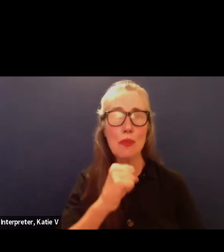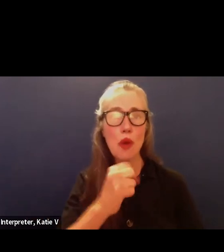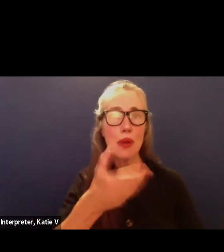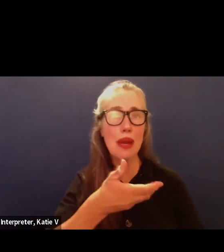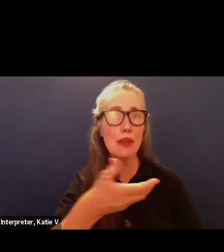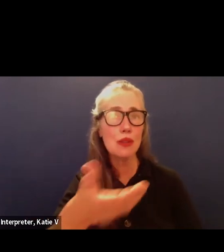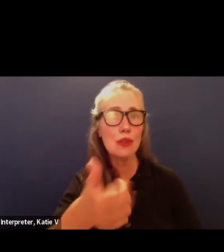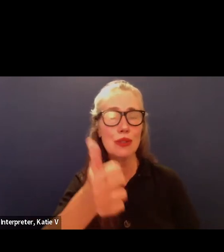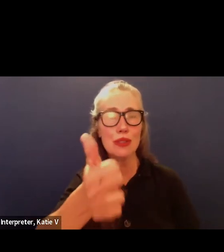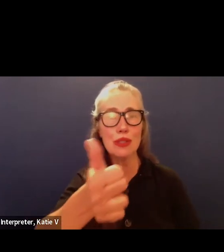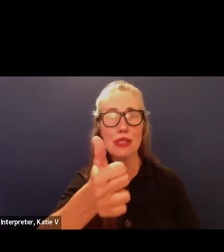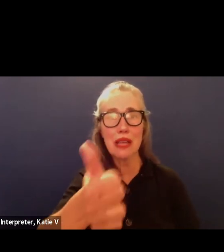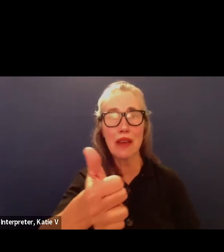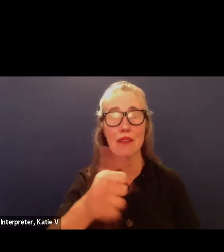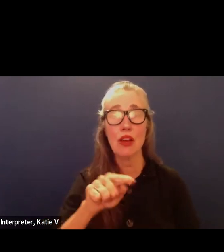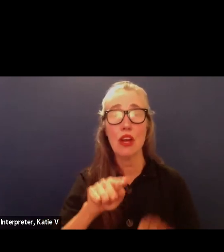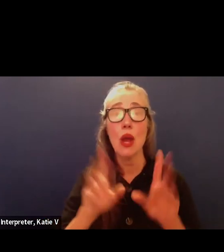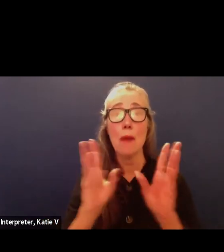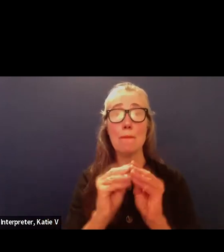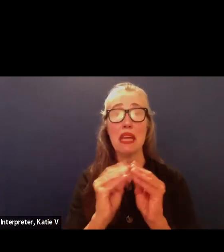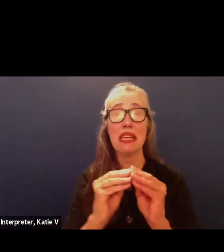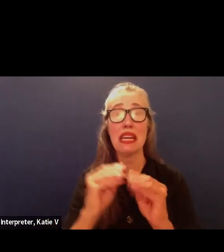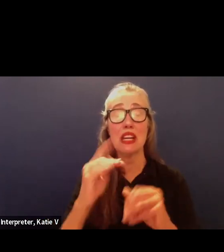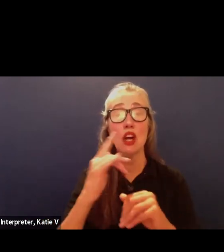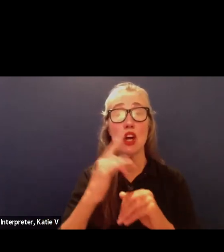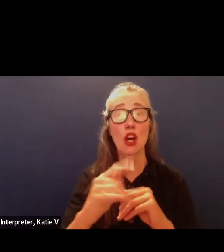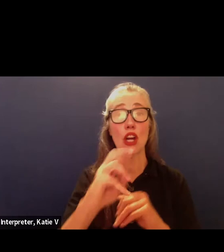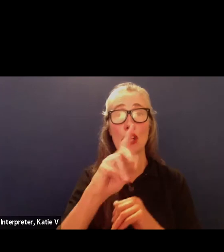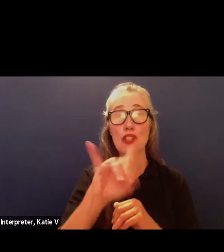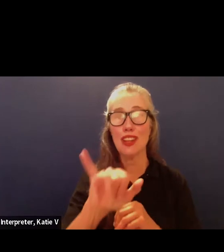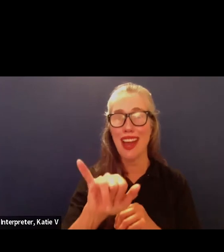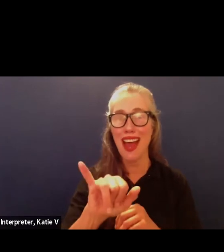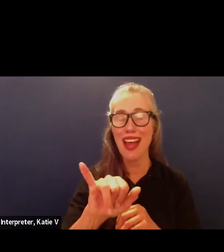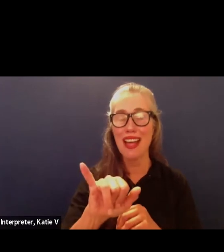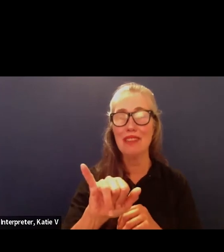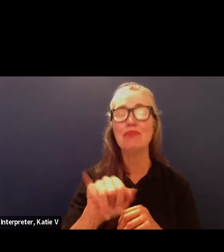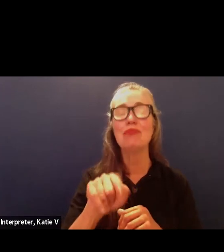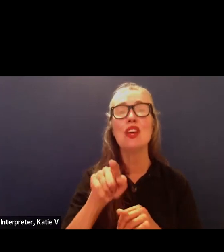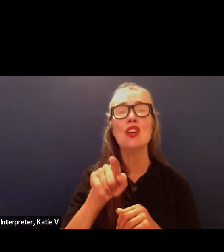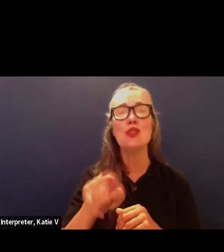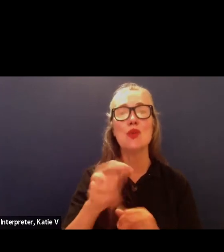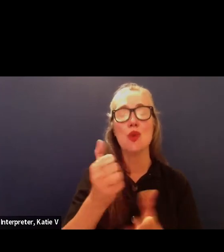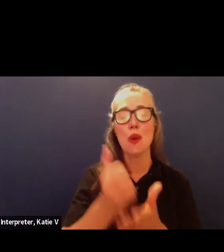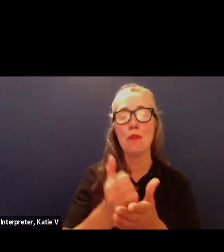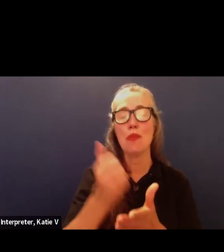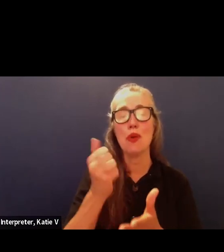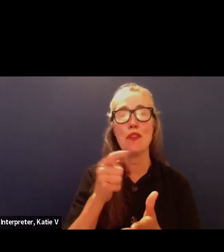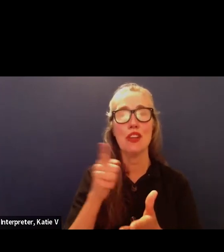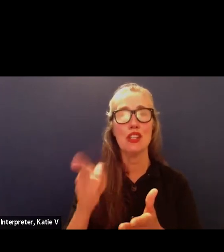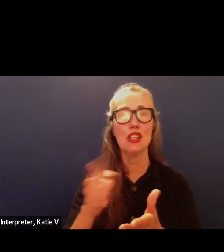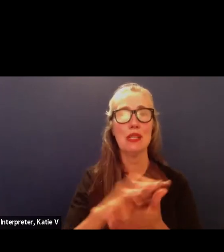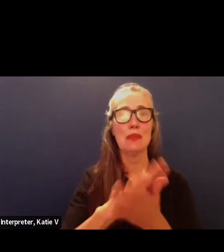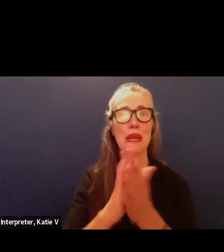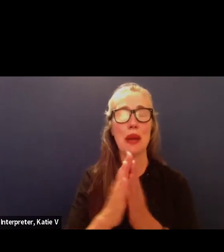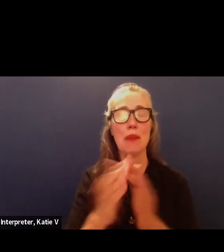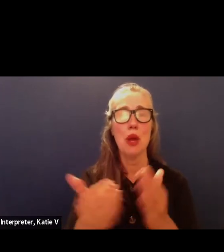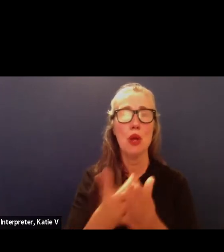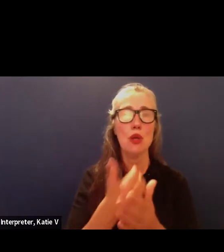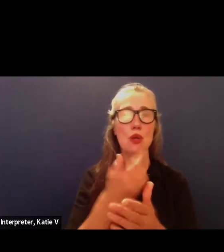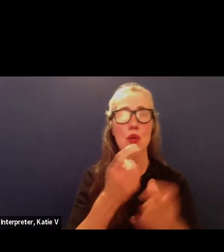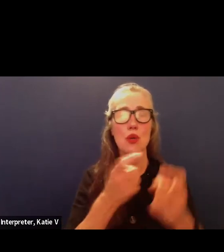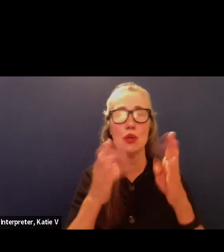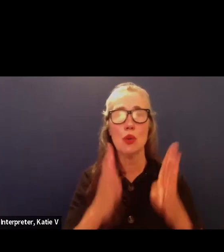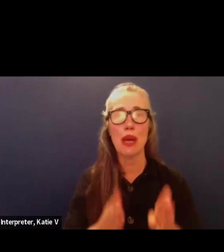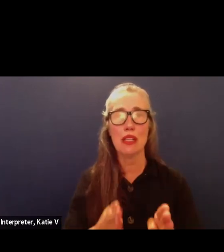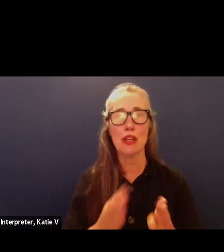you approved her position as the new executive director of curriculum and instruction k-12 or i should